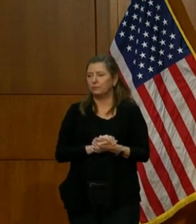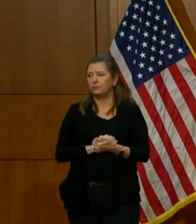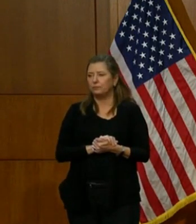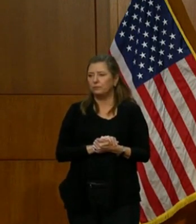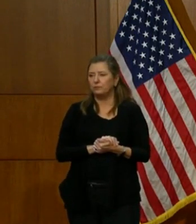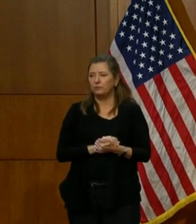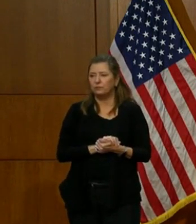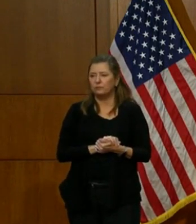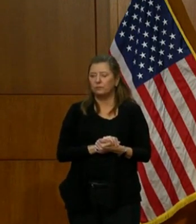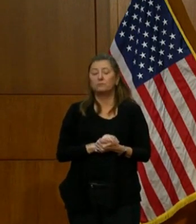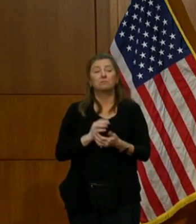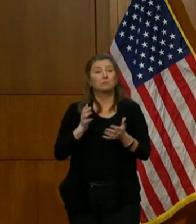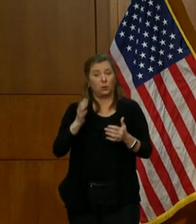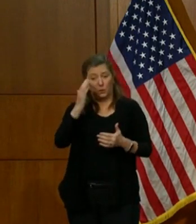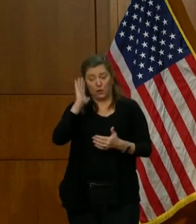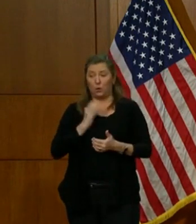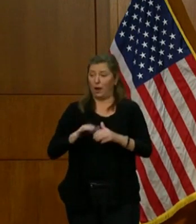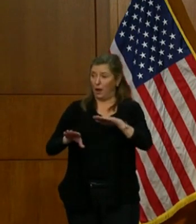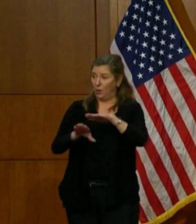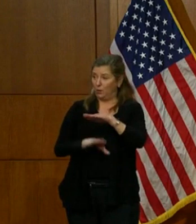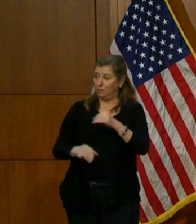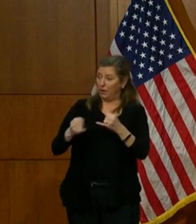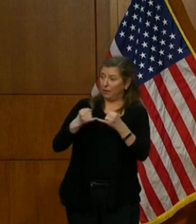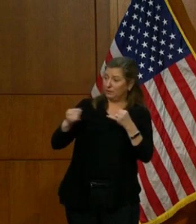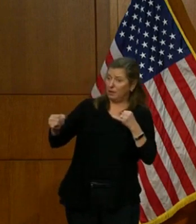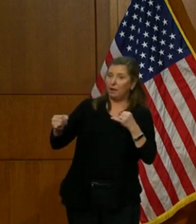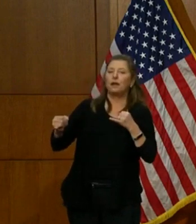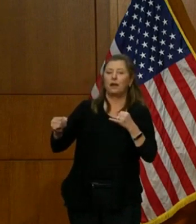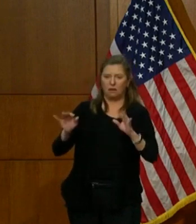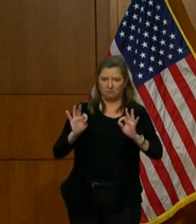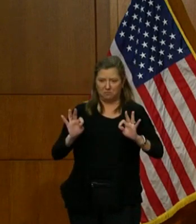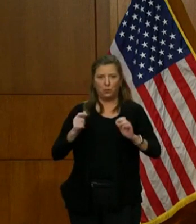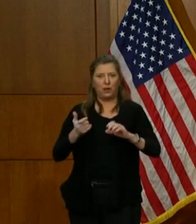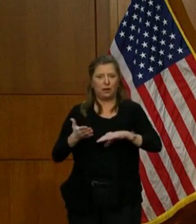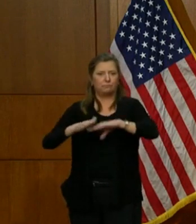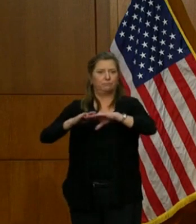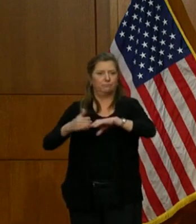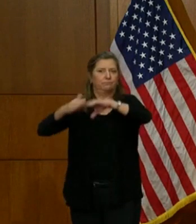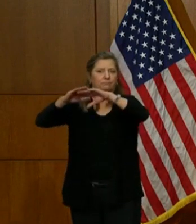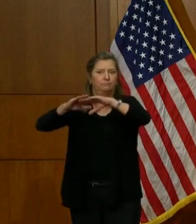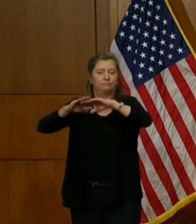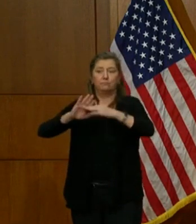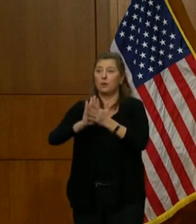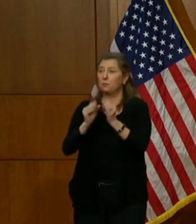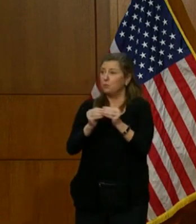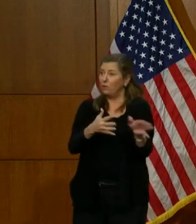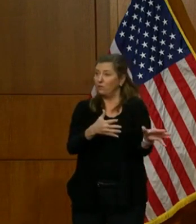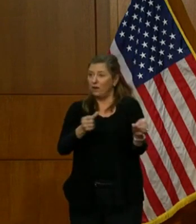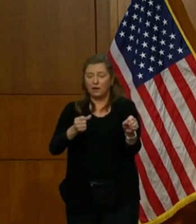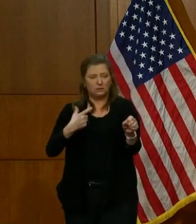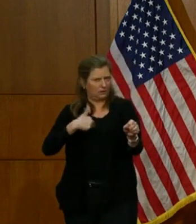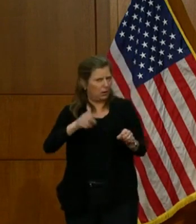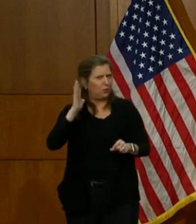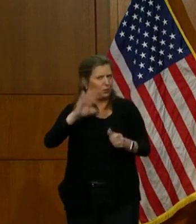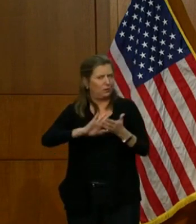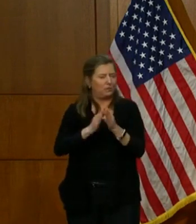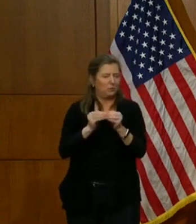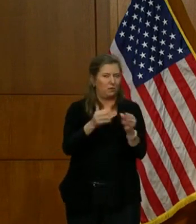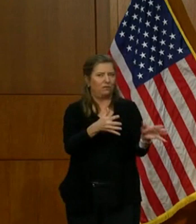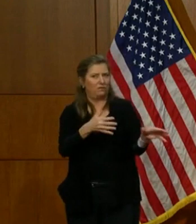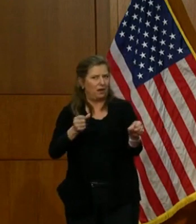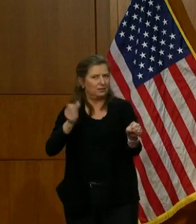have a baseline, we can ramp it up. We can be faster, and we're going to be faster.